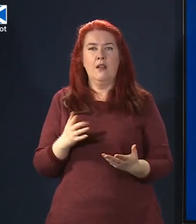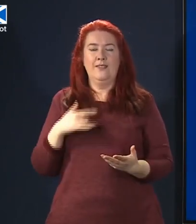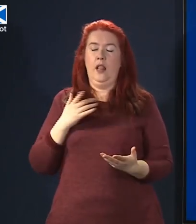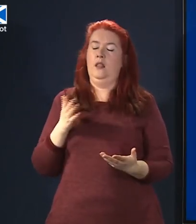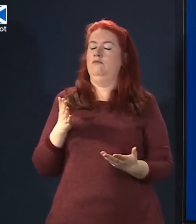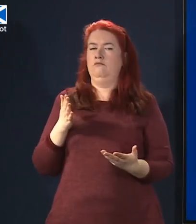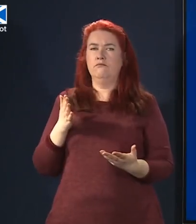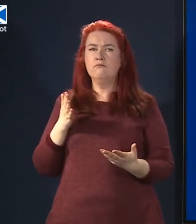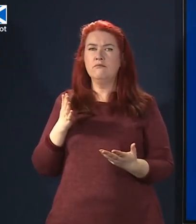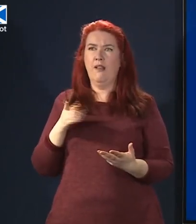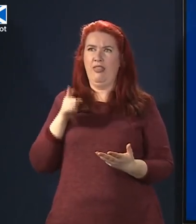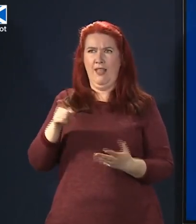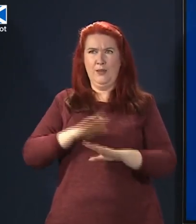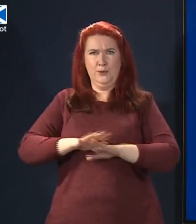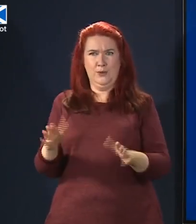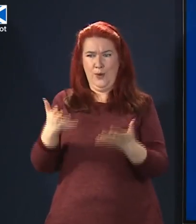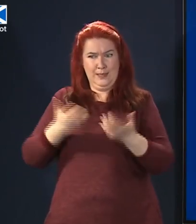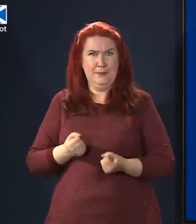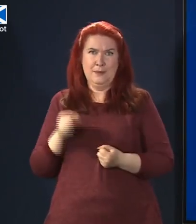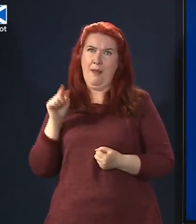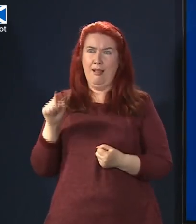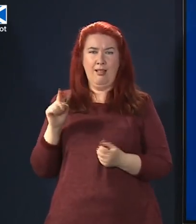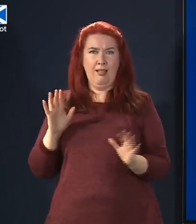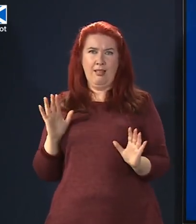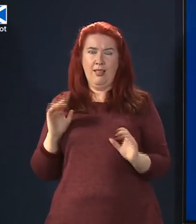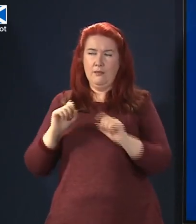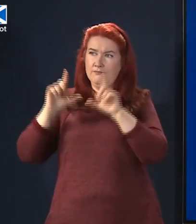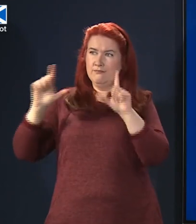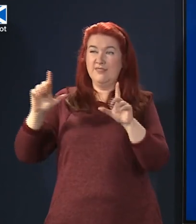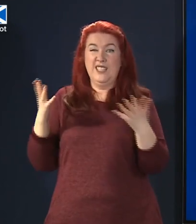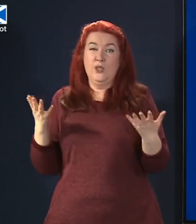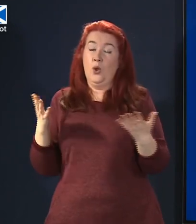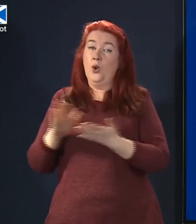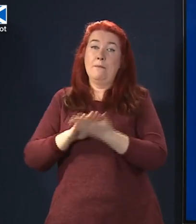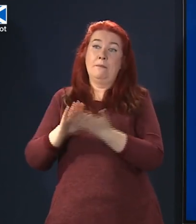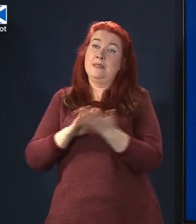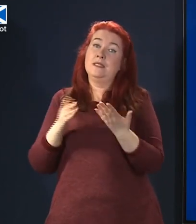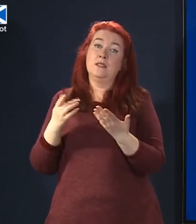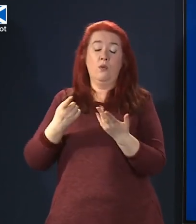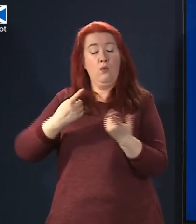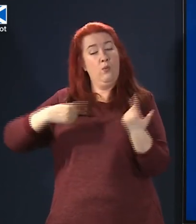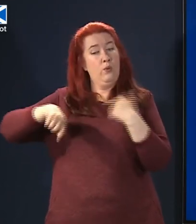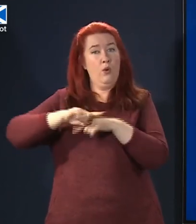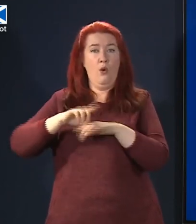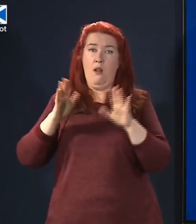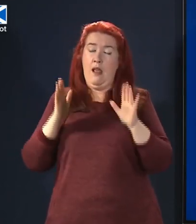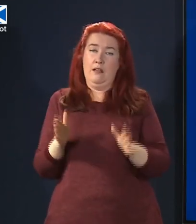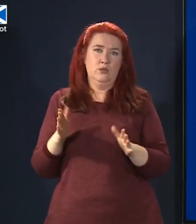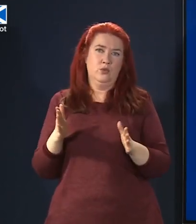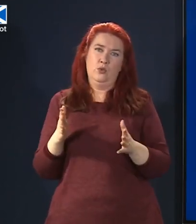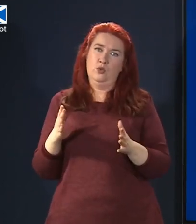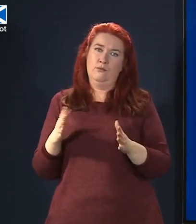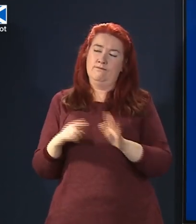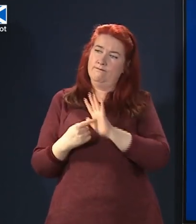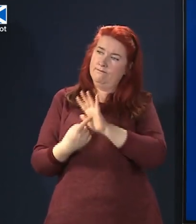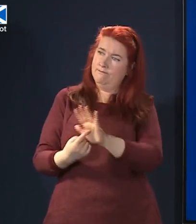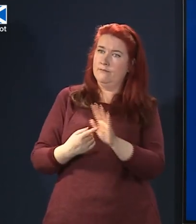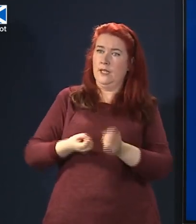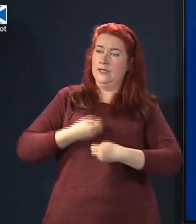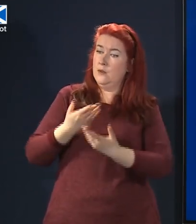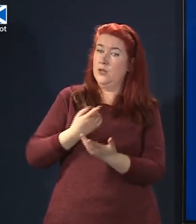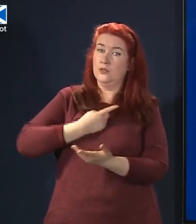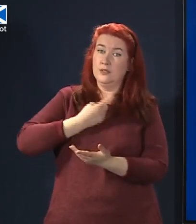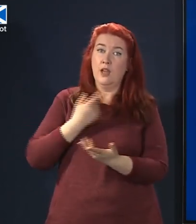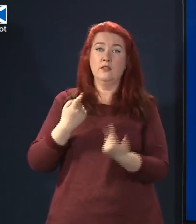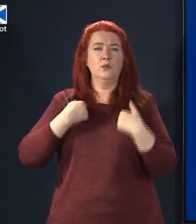completely unacceptable so you know I think we've all got a responsibility to express ourselves particularly elected representatives in ways that we think